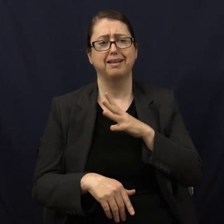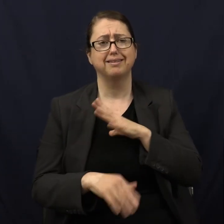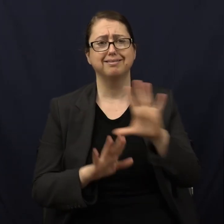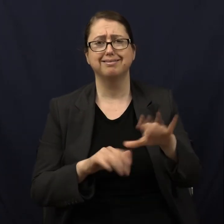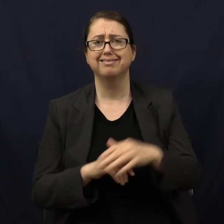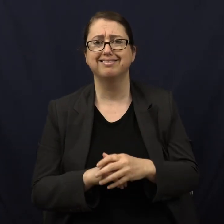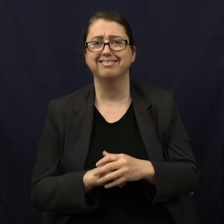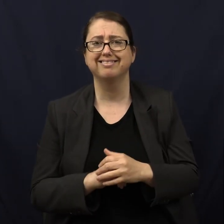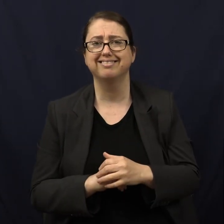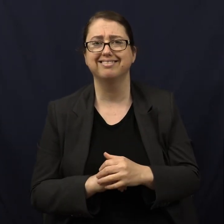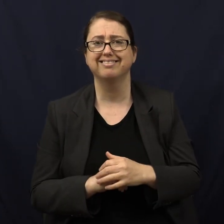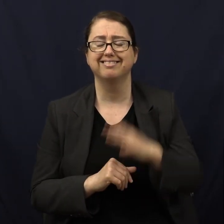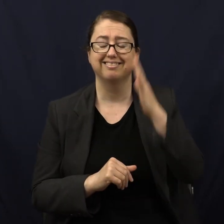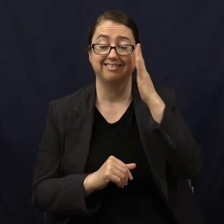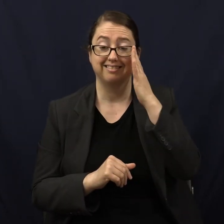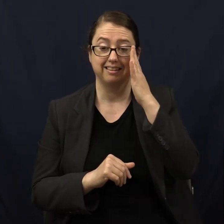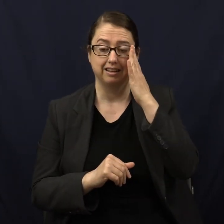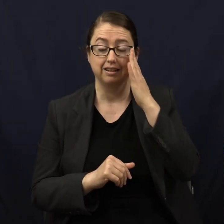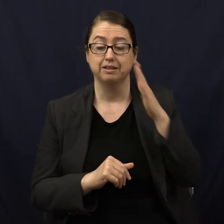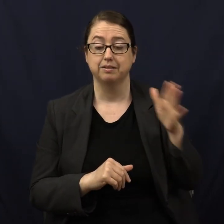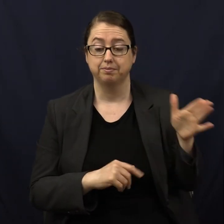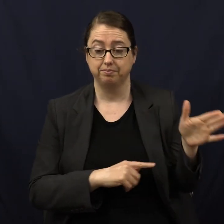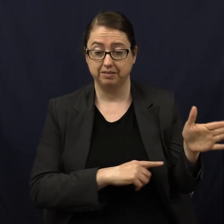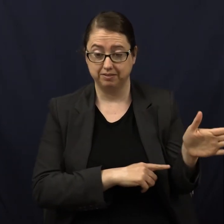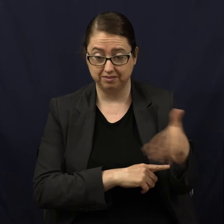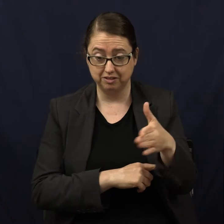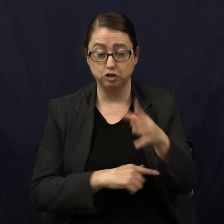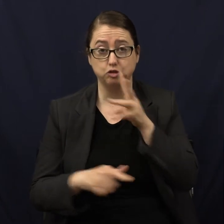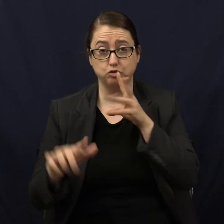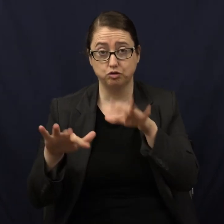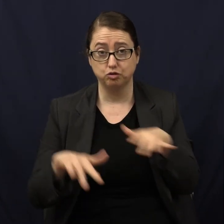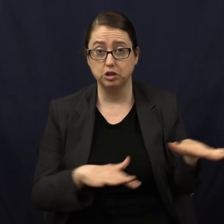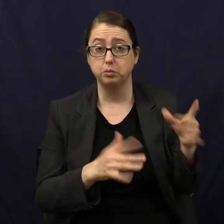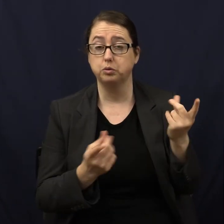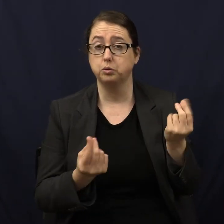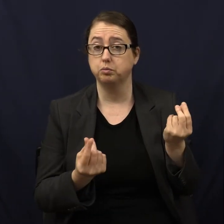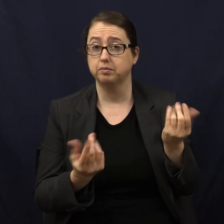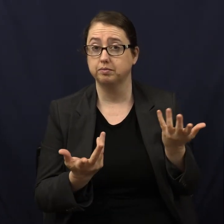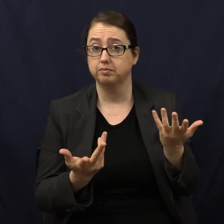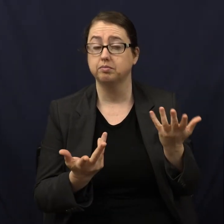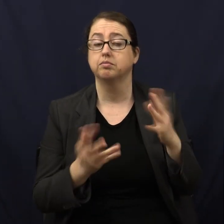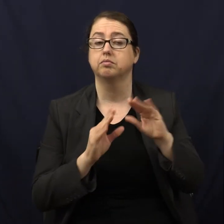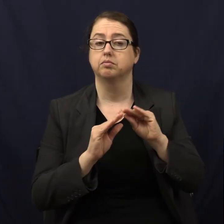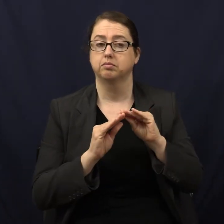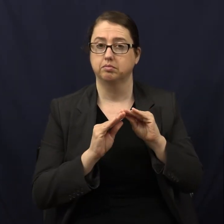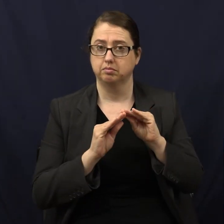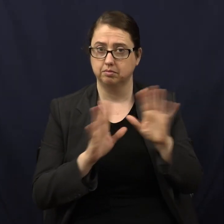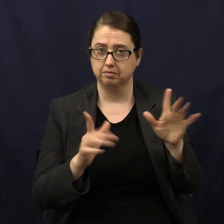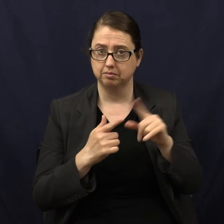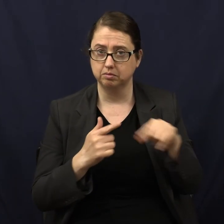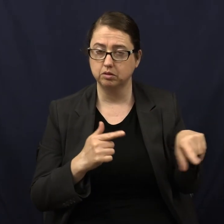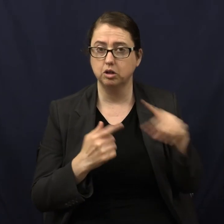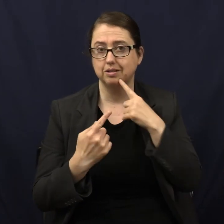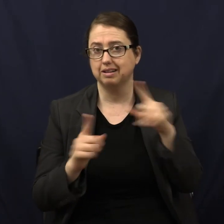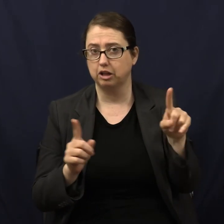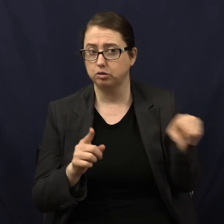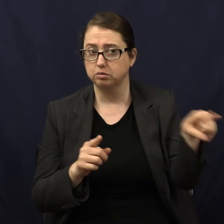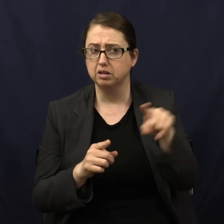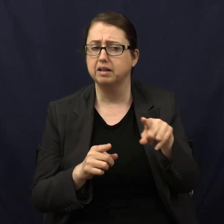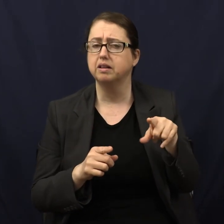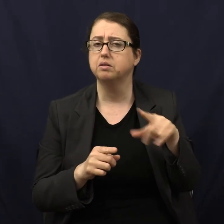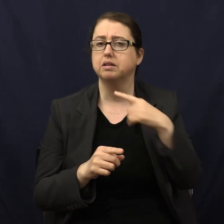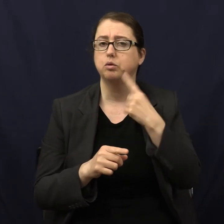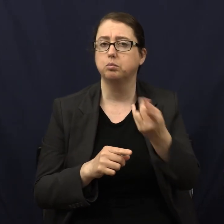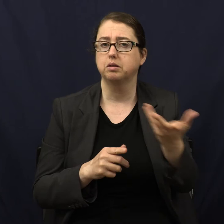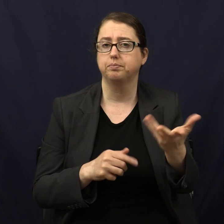That's okay. And the fishes of the sea shall do what? Declare unto you. And what will they all tell you?